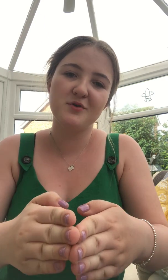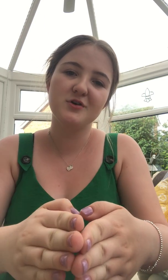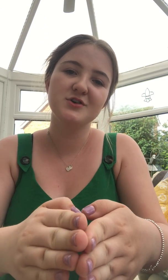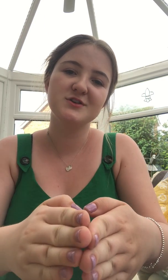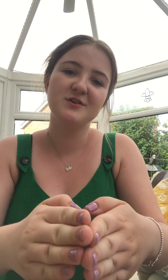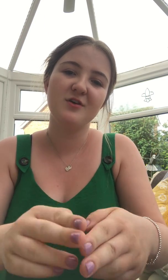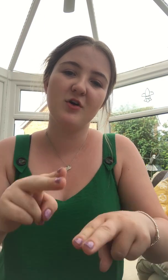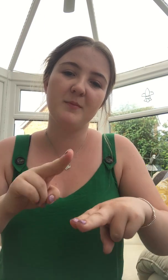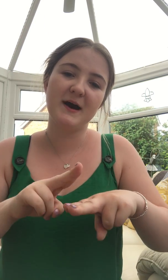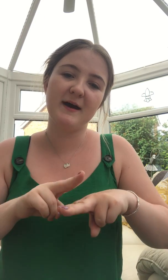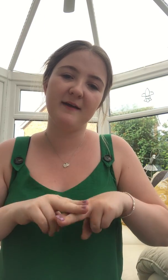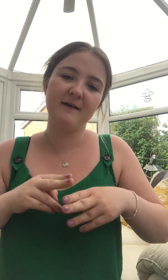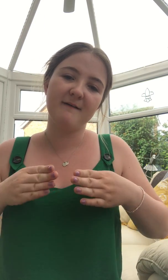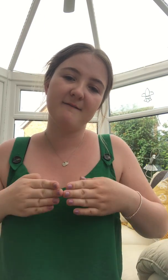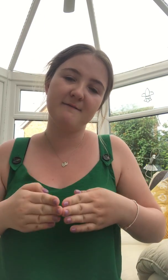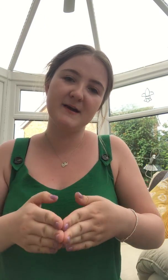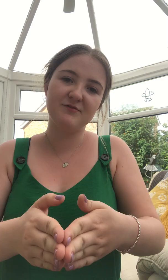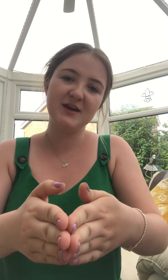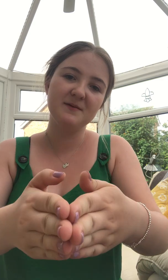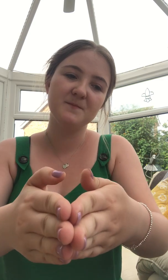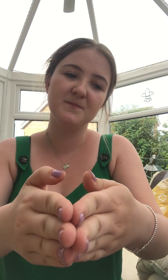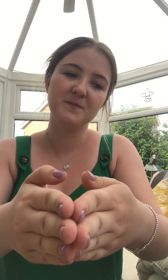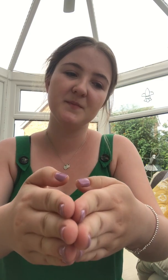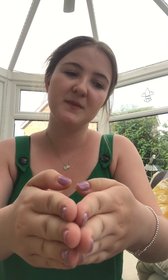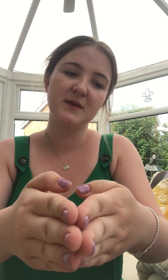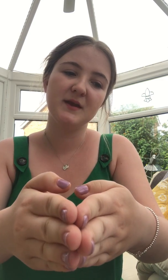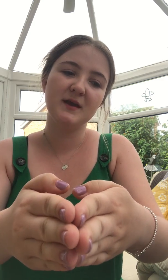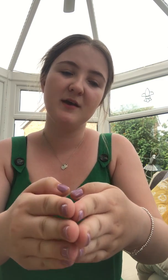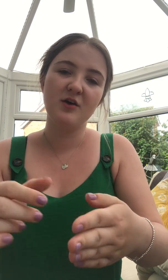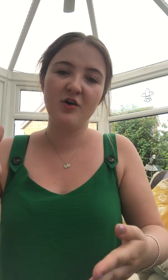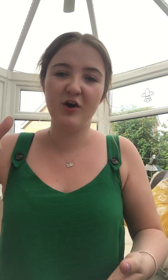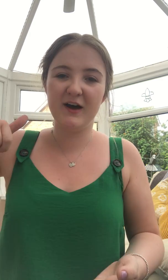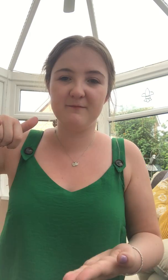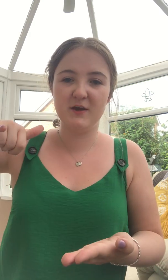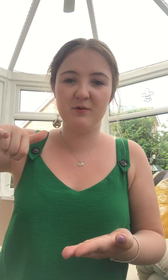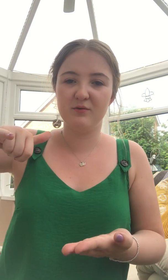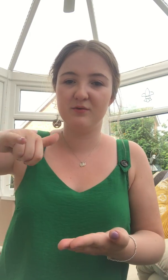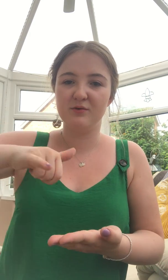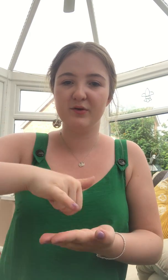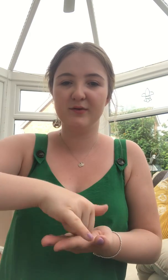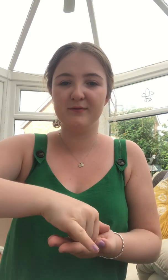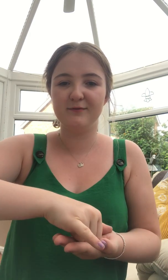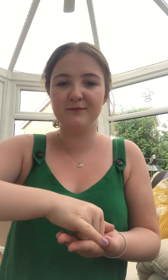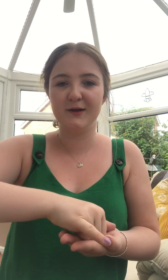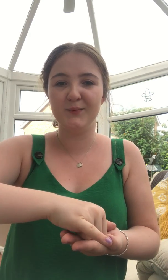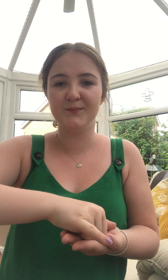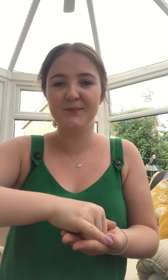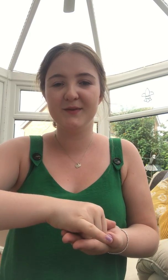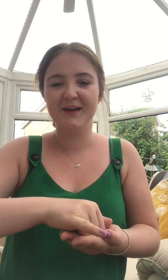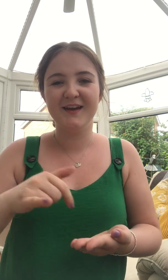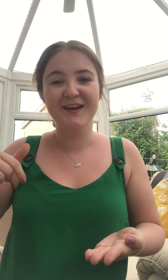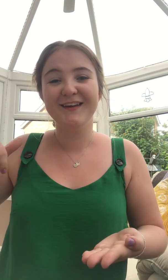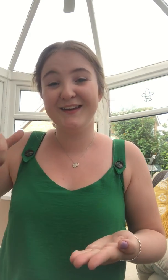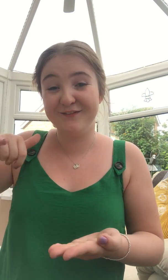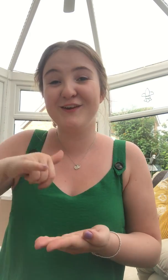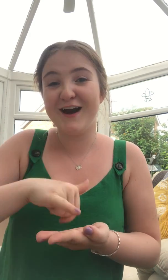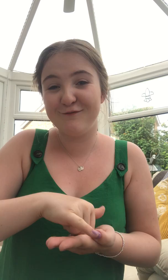boat or by ferry or have you flew if you have